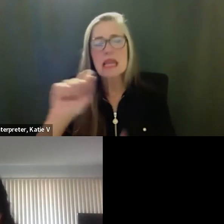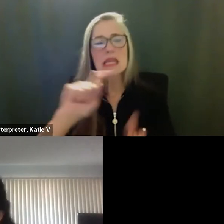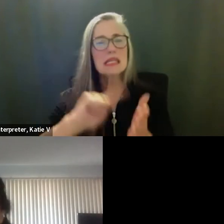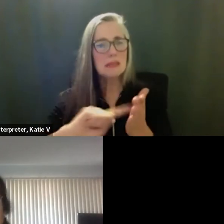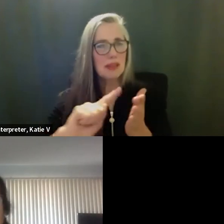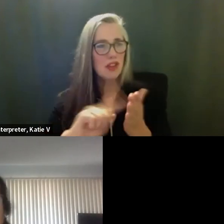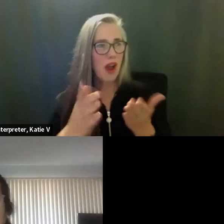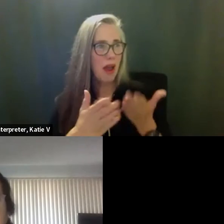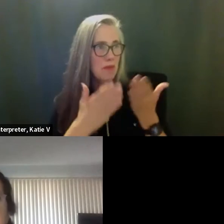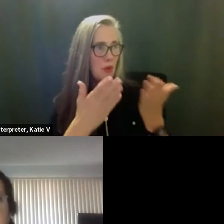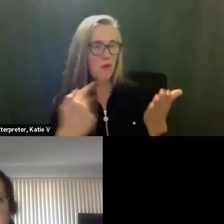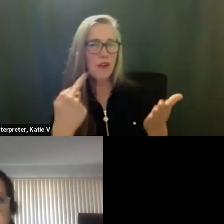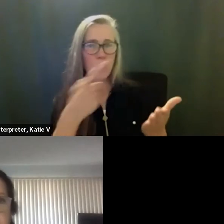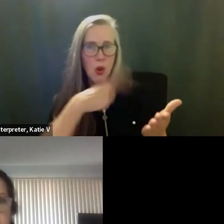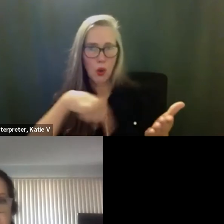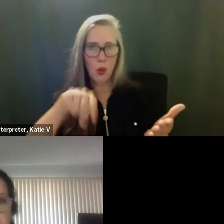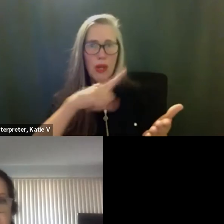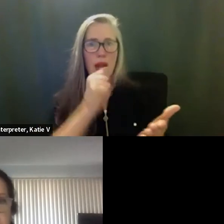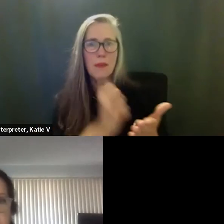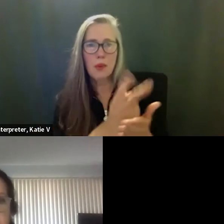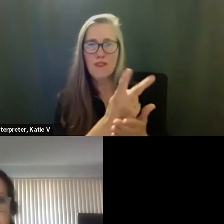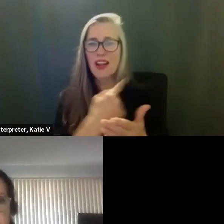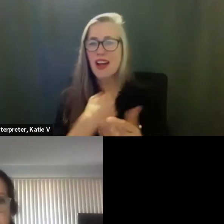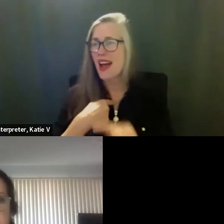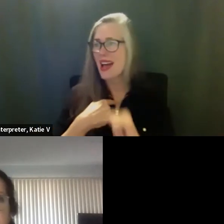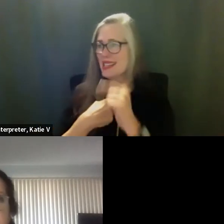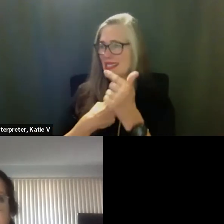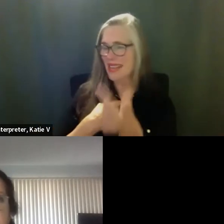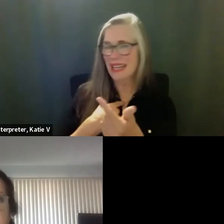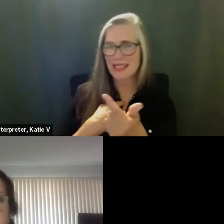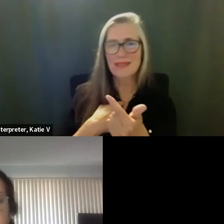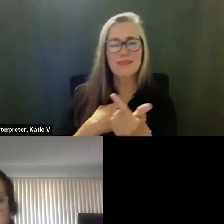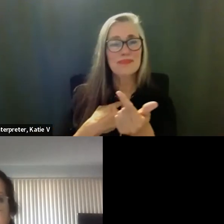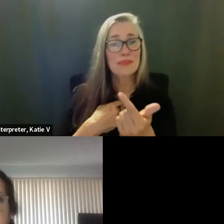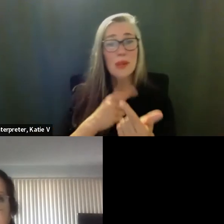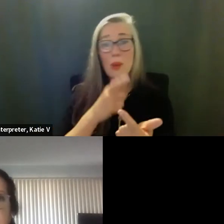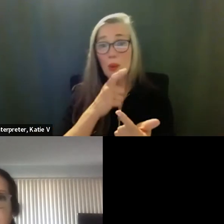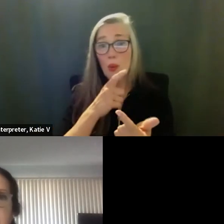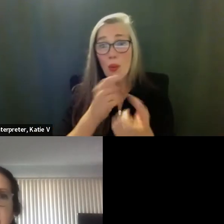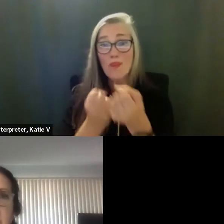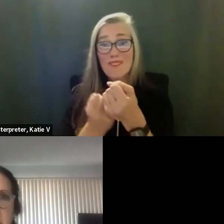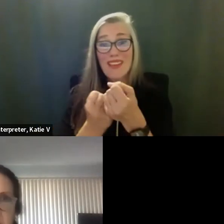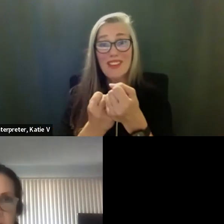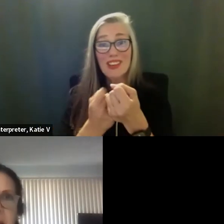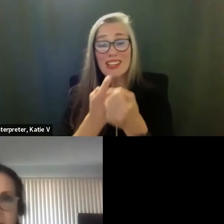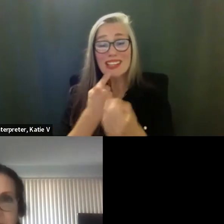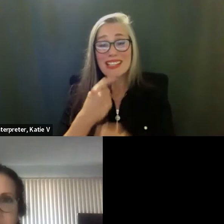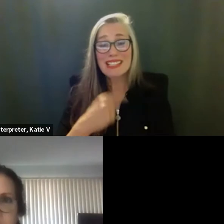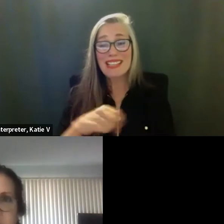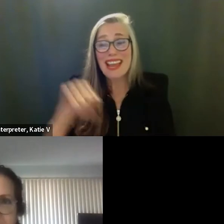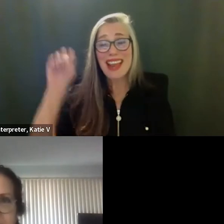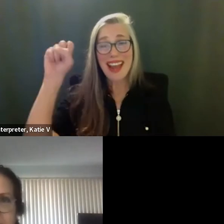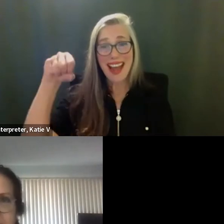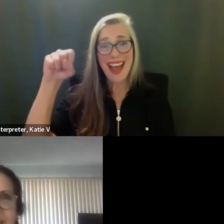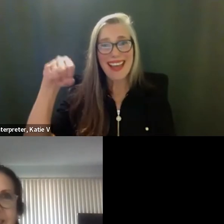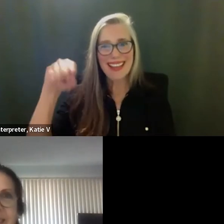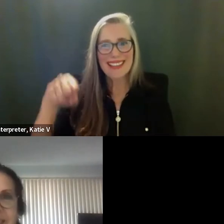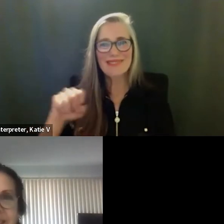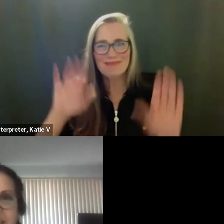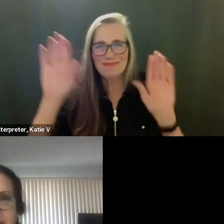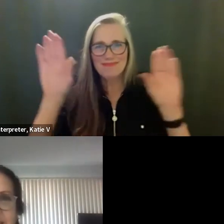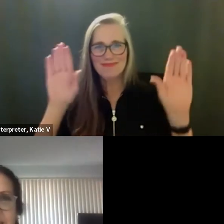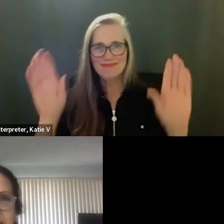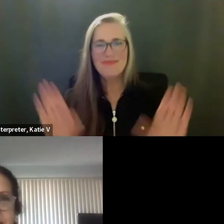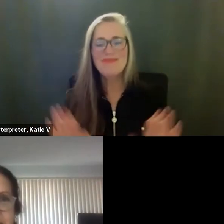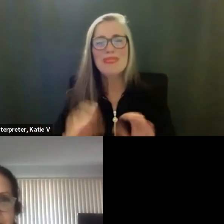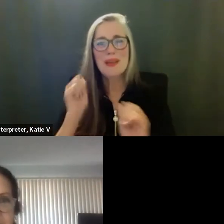that we approve that. Okay. And I second the motion. Okay. Have a first and a second. All in favor, raise your hand and say aye. Aye. Aye. Aye. Great.